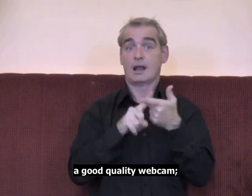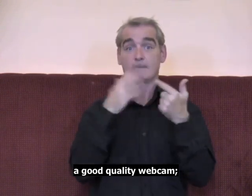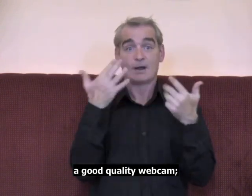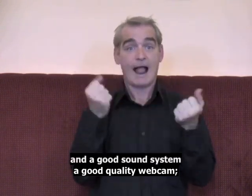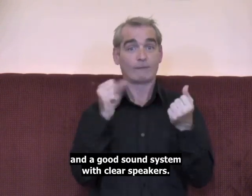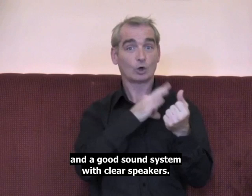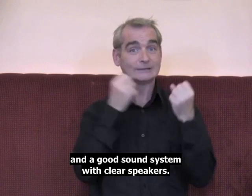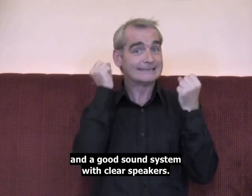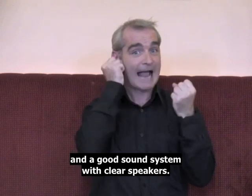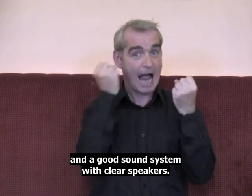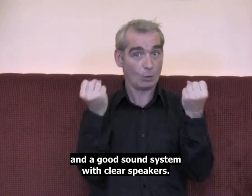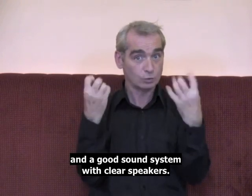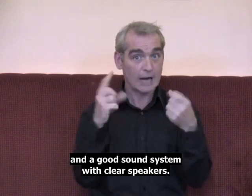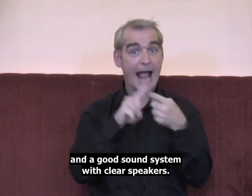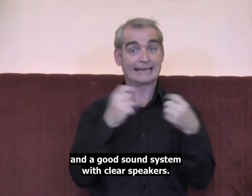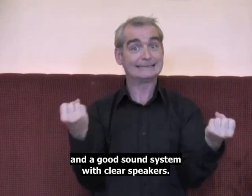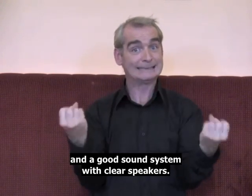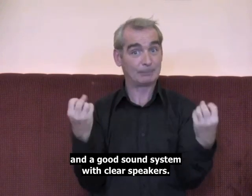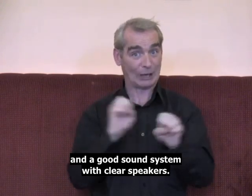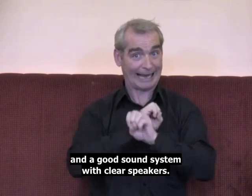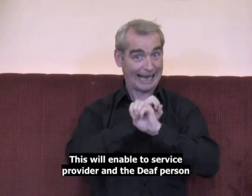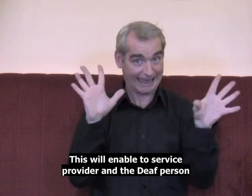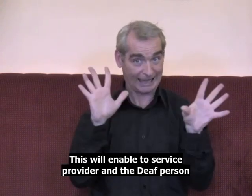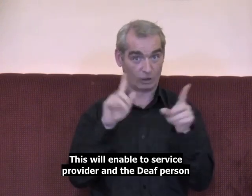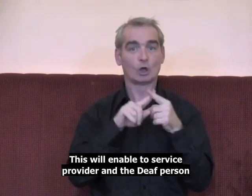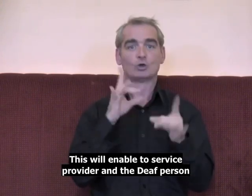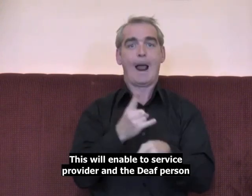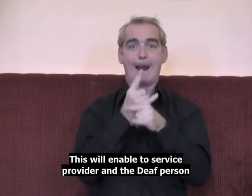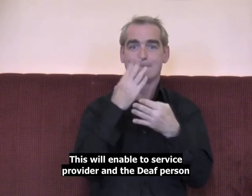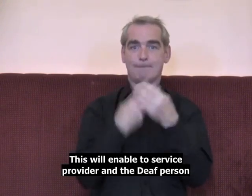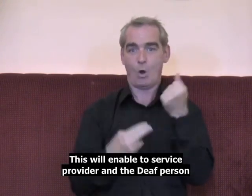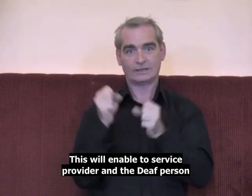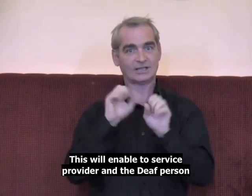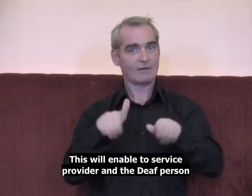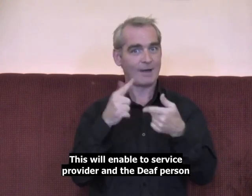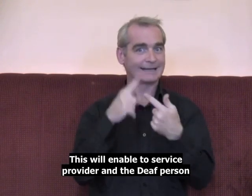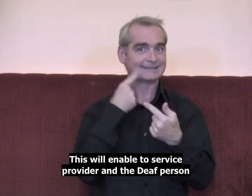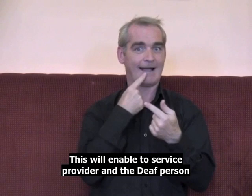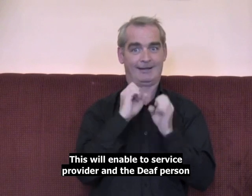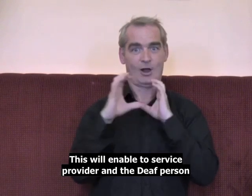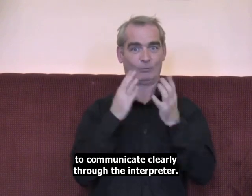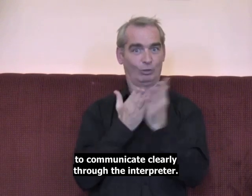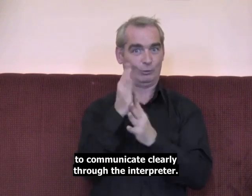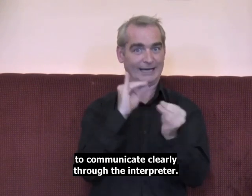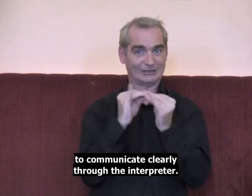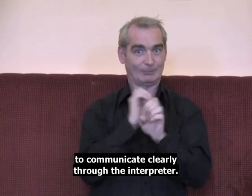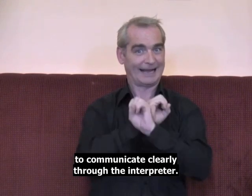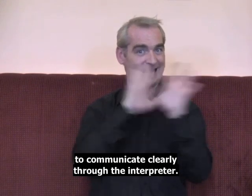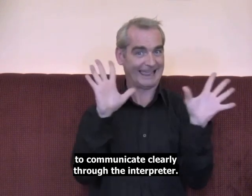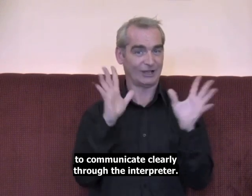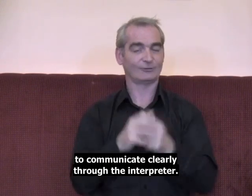webcam and a good sound system with clear speakers. This will enable the service provider and the deaf person to communicate clearly through the